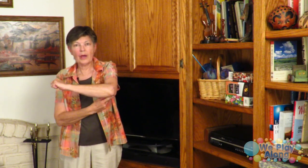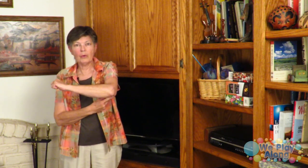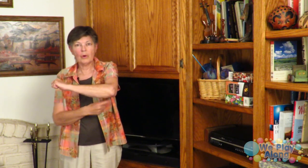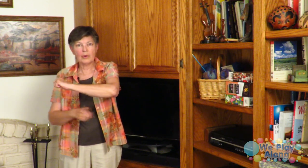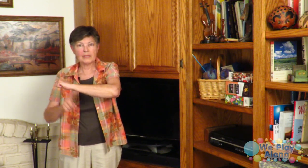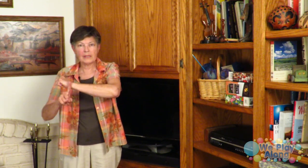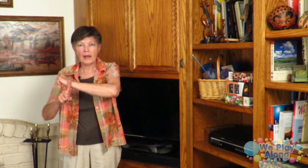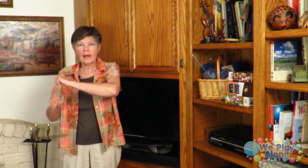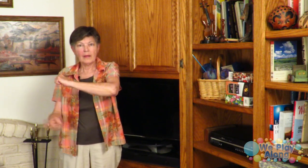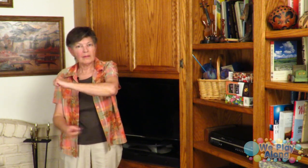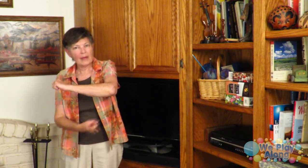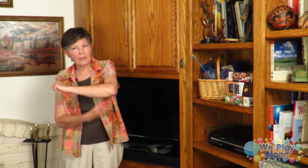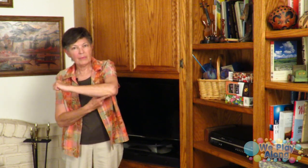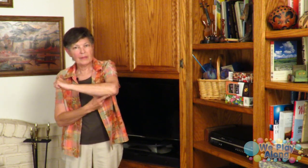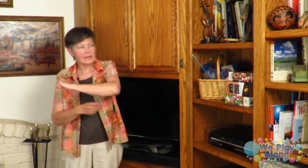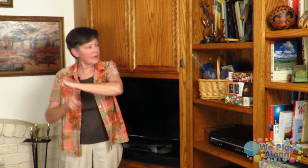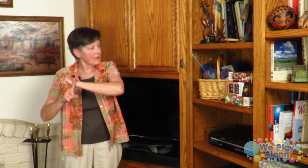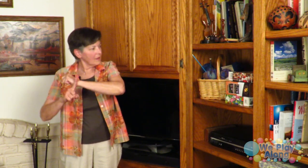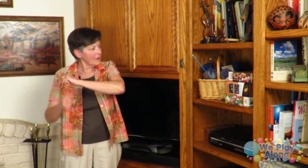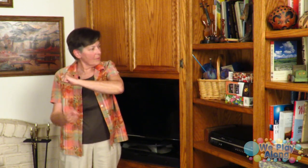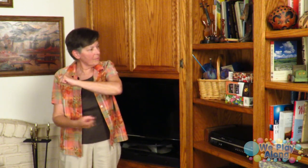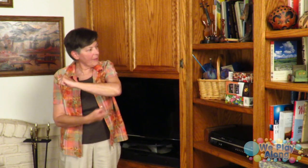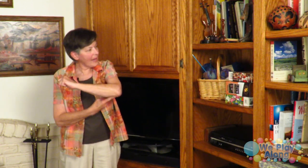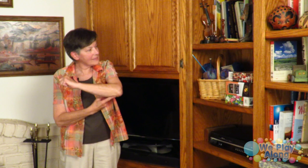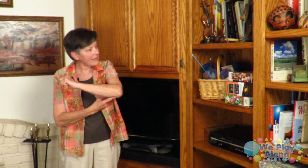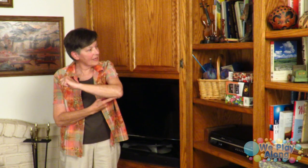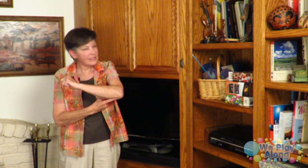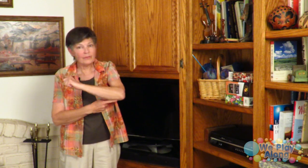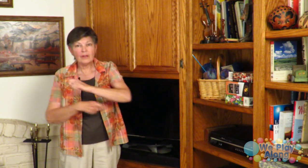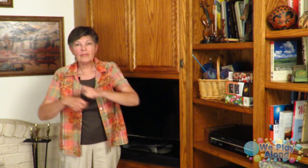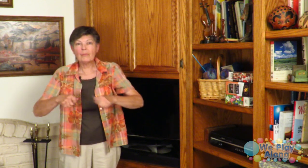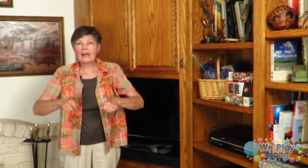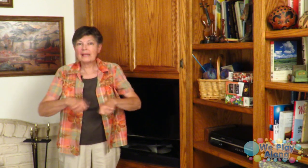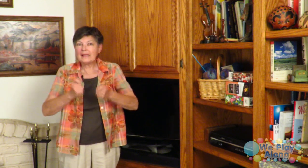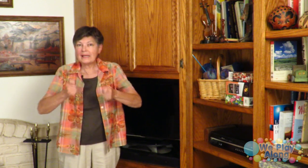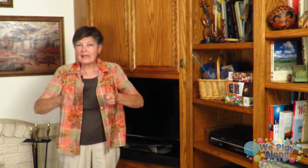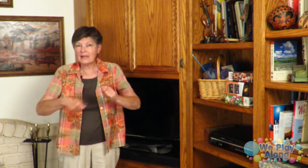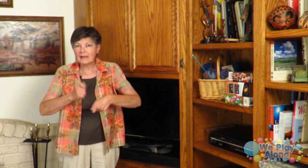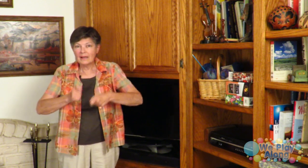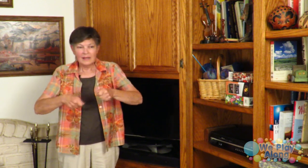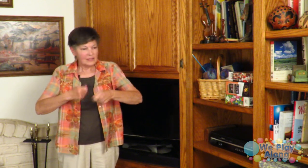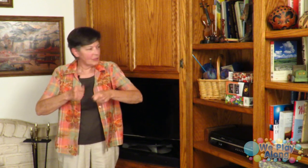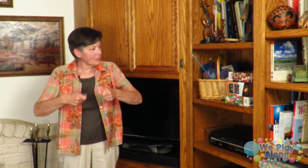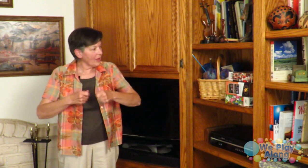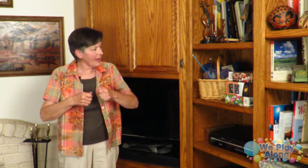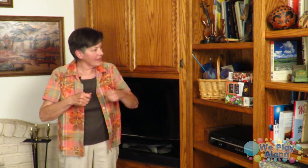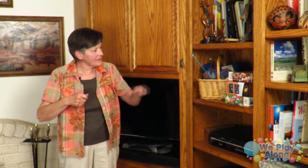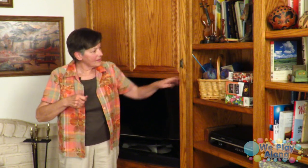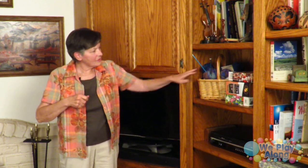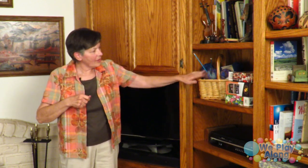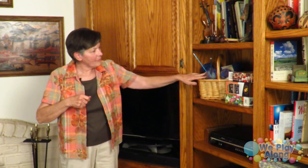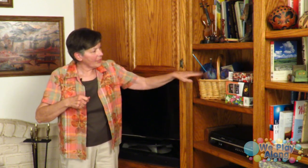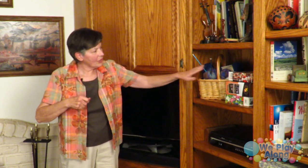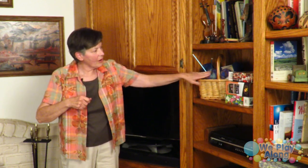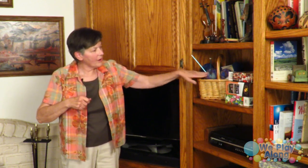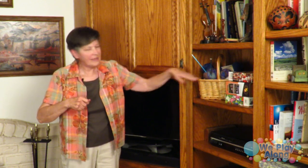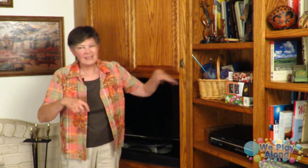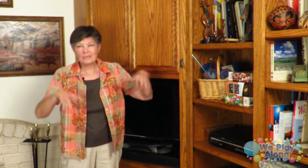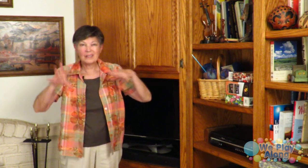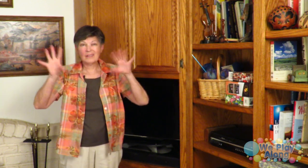elbow because that would be the basket and it's full of my knitting supplies so I have my yarn because sometimes